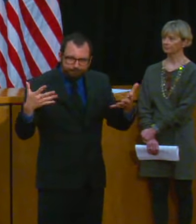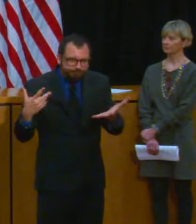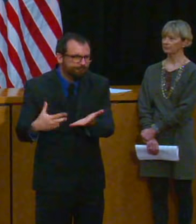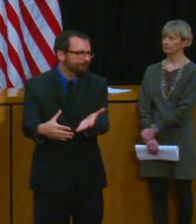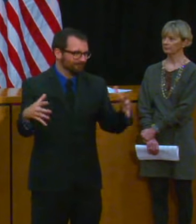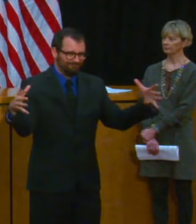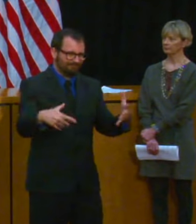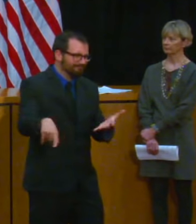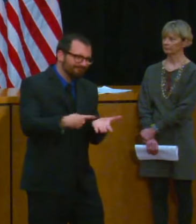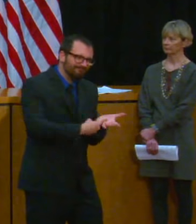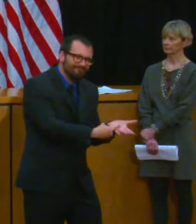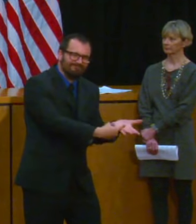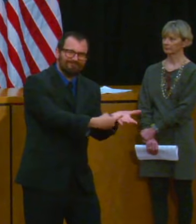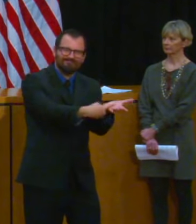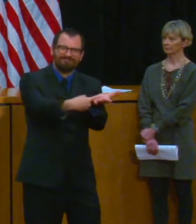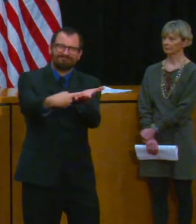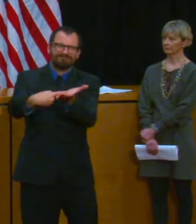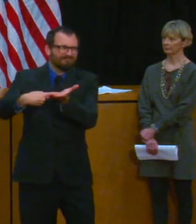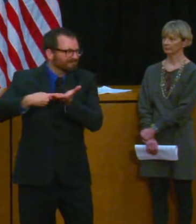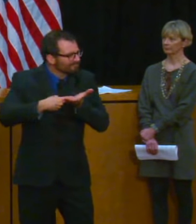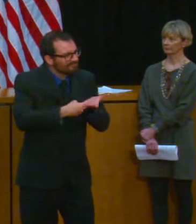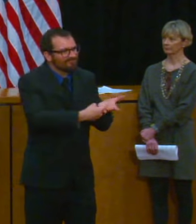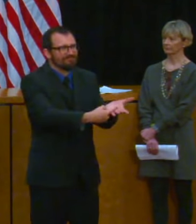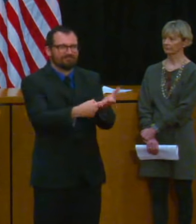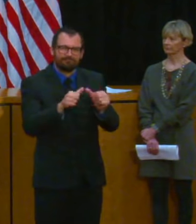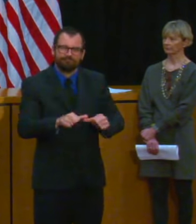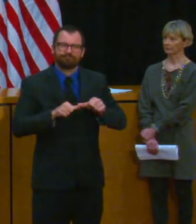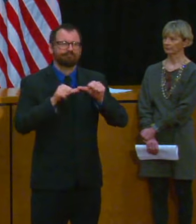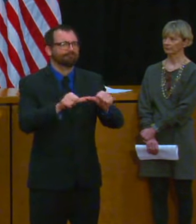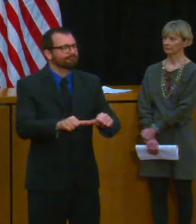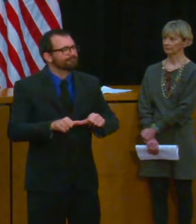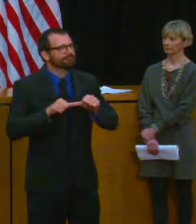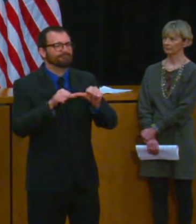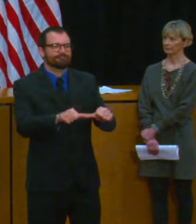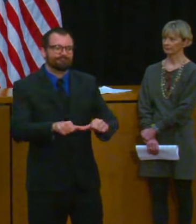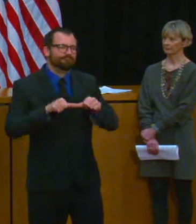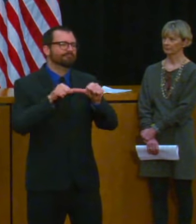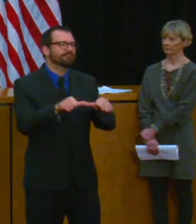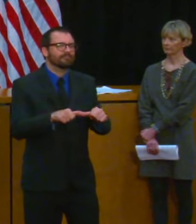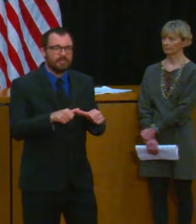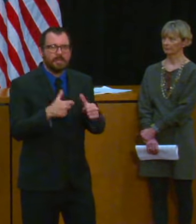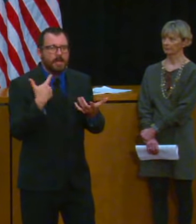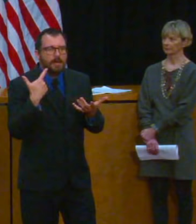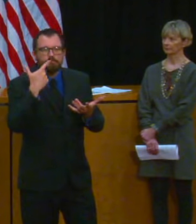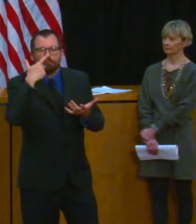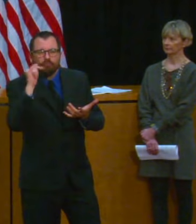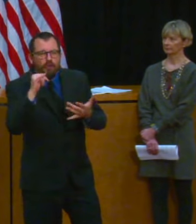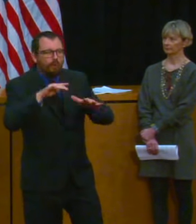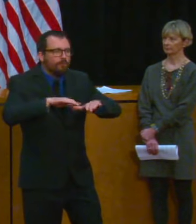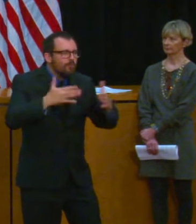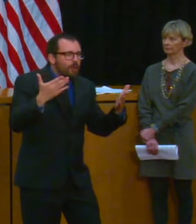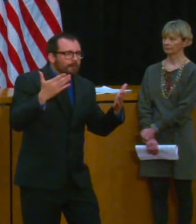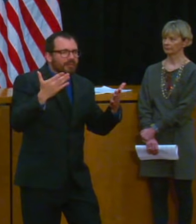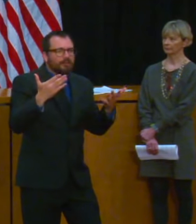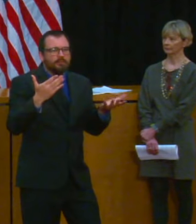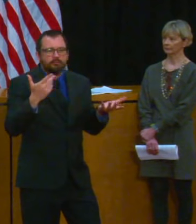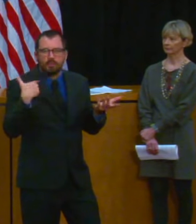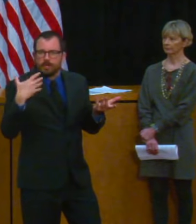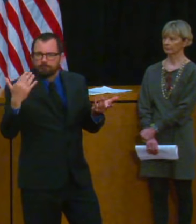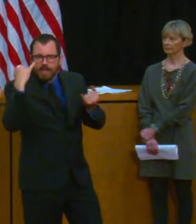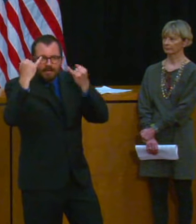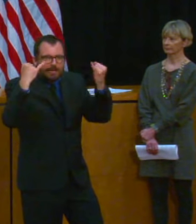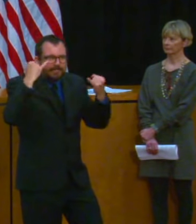how they see this potentially working for them their goal obviously is to hear from employers from across the Commonwealth